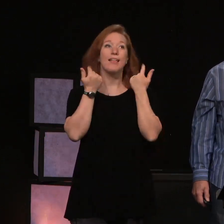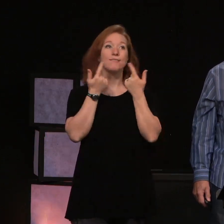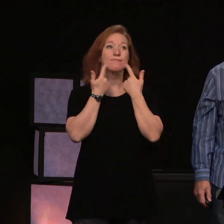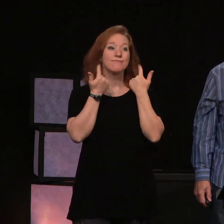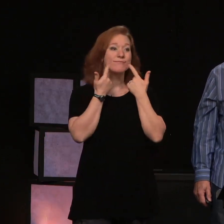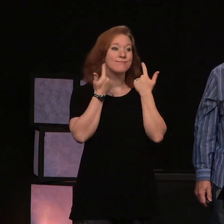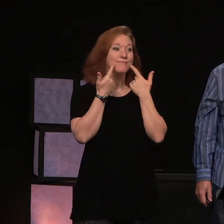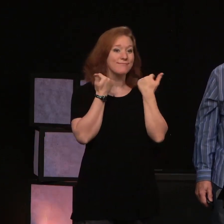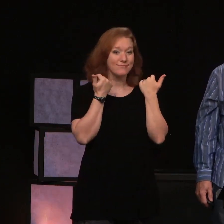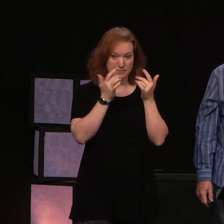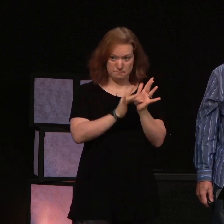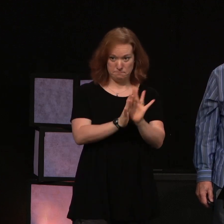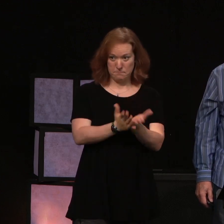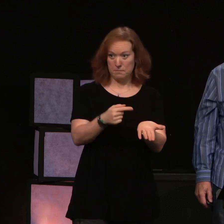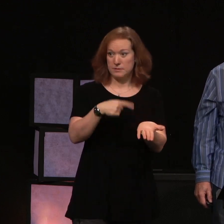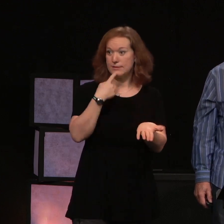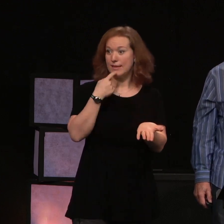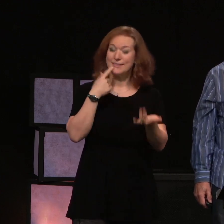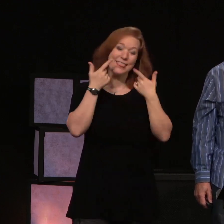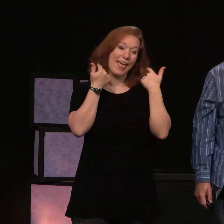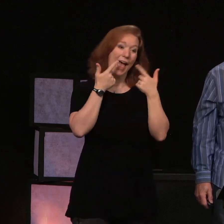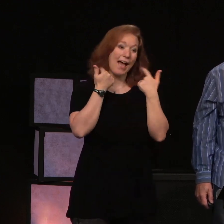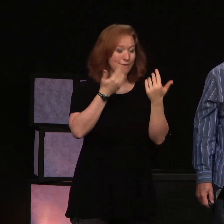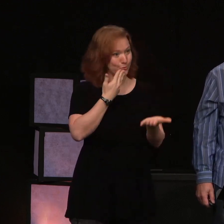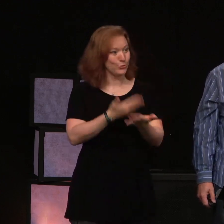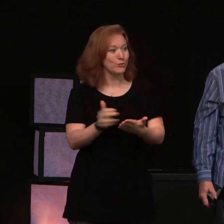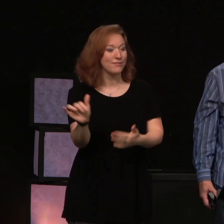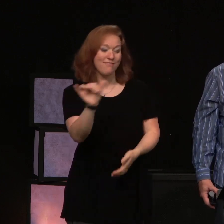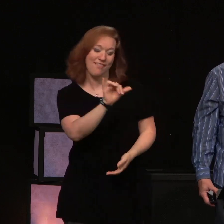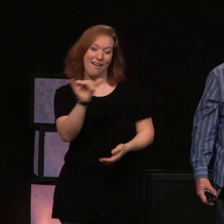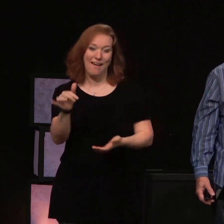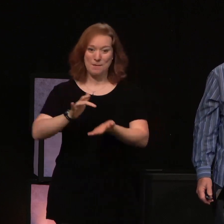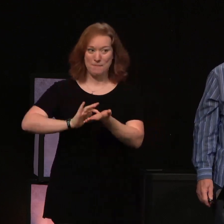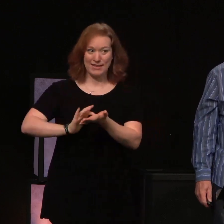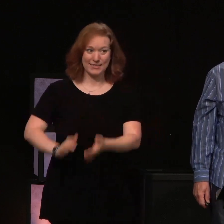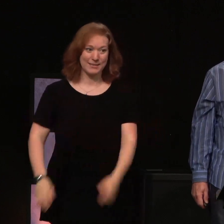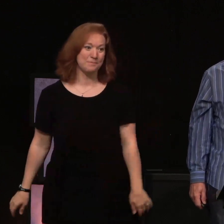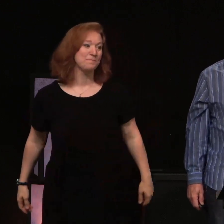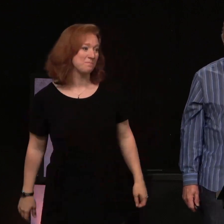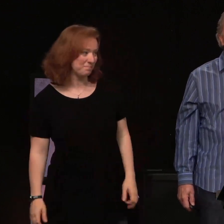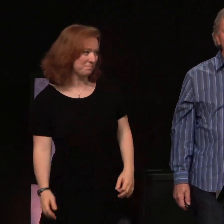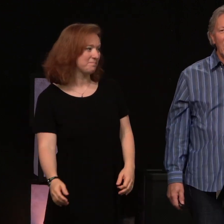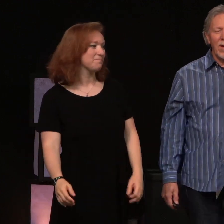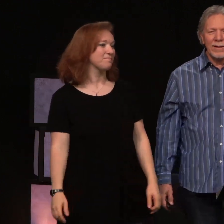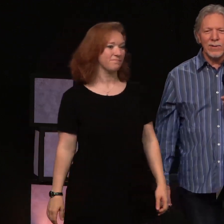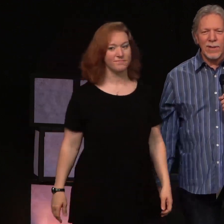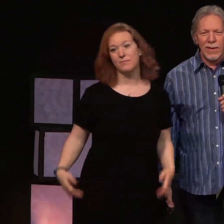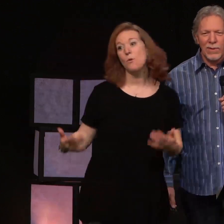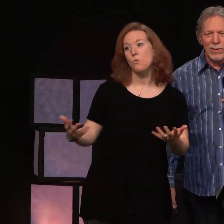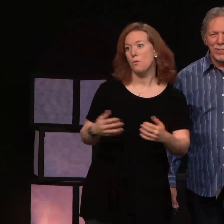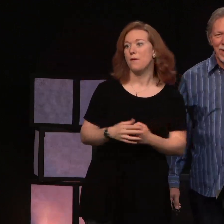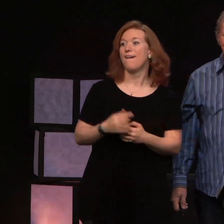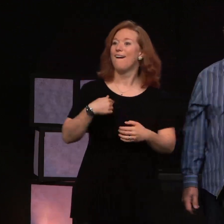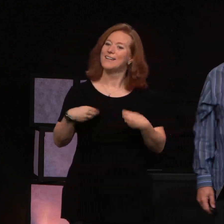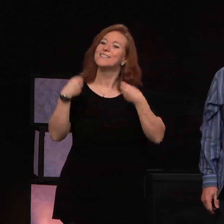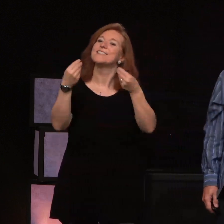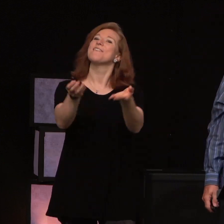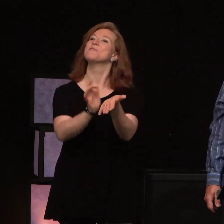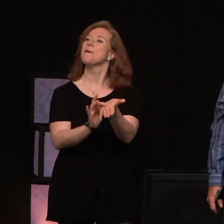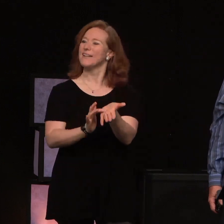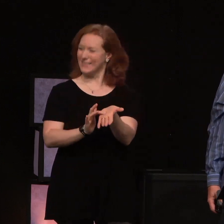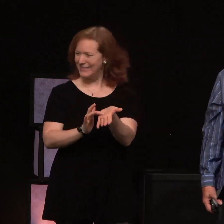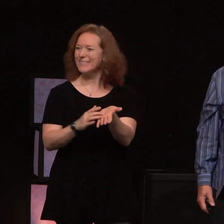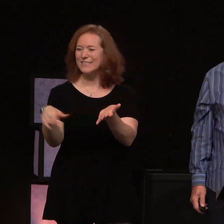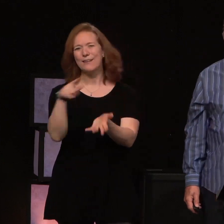Laughter, the scripture says, a merry heart doeth good like a medicine. And so I just gave you some medicine right